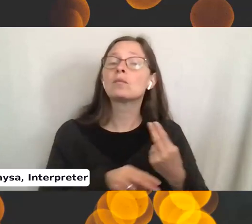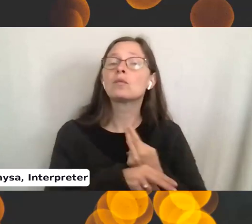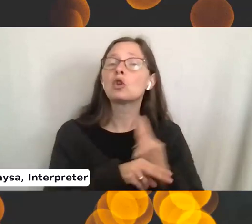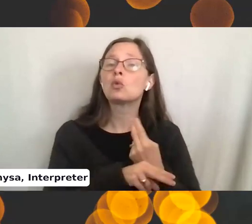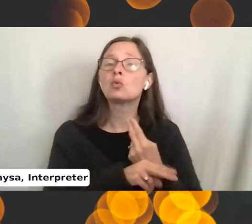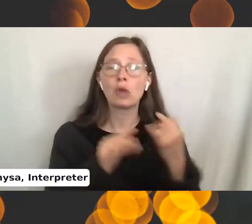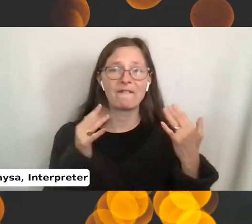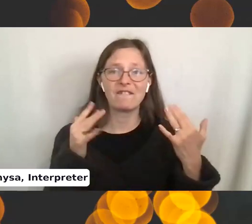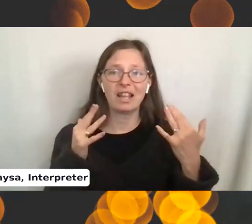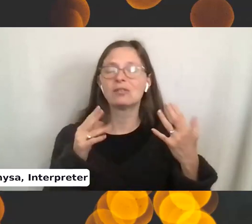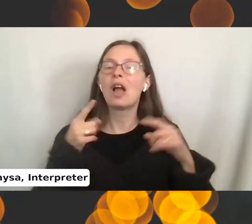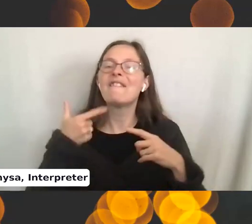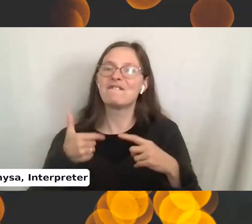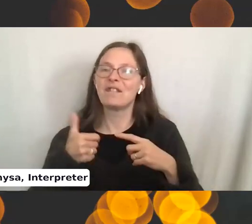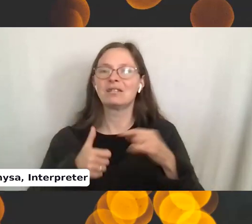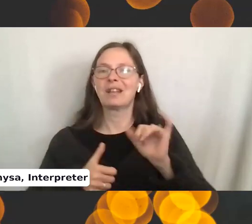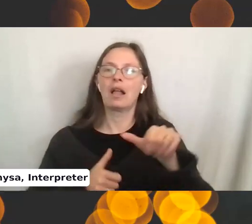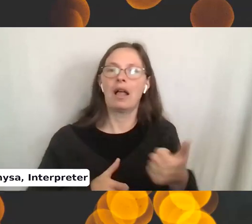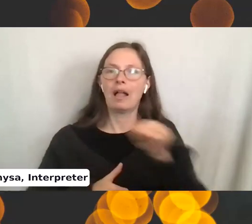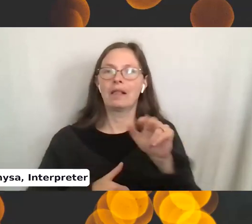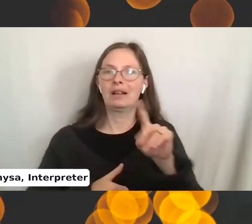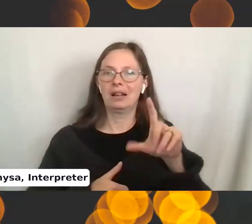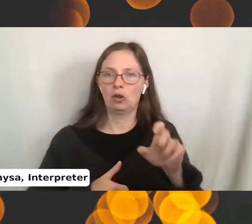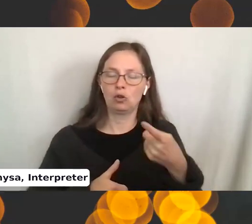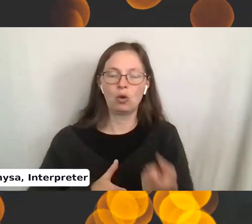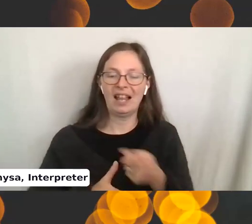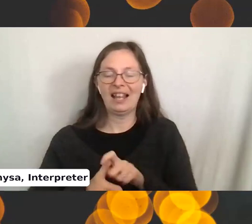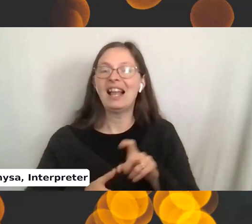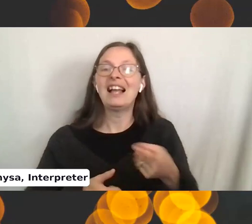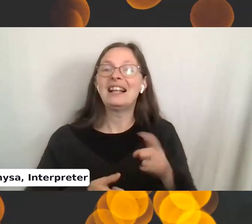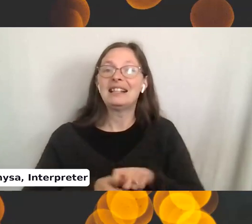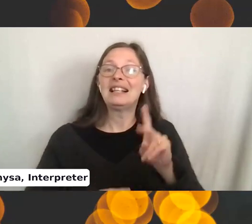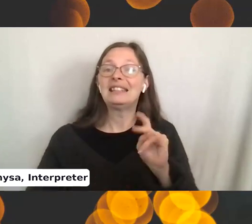fingers as the other needle. You're knitting yarn onto the needle.